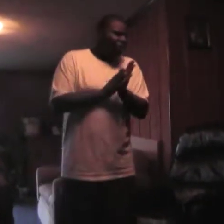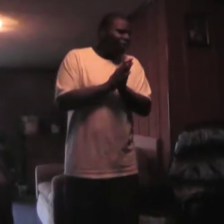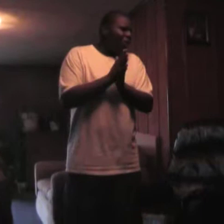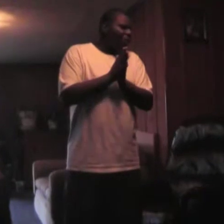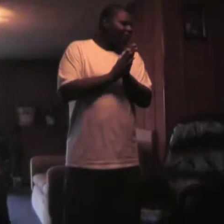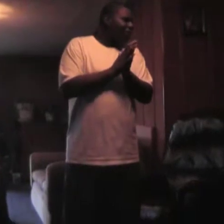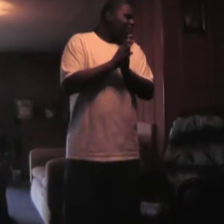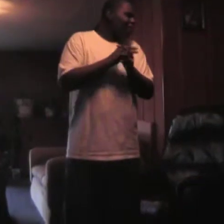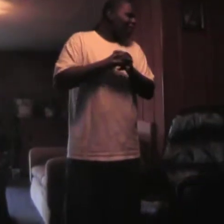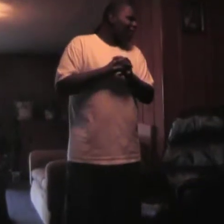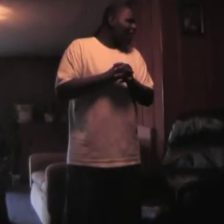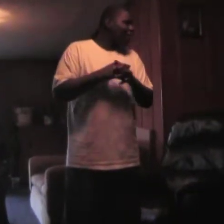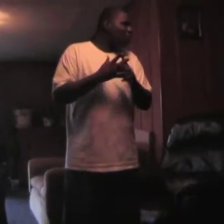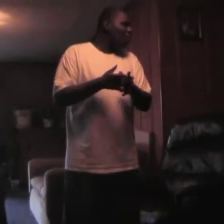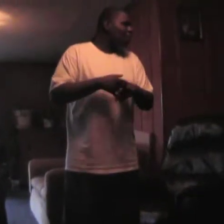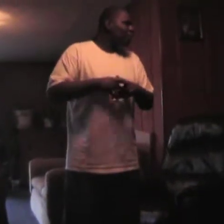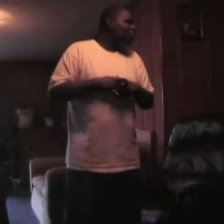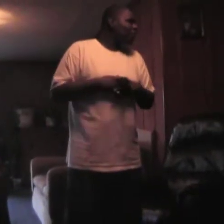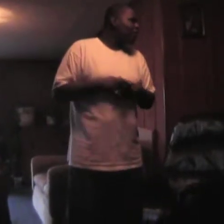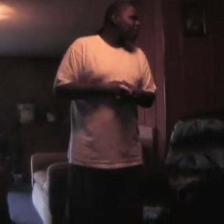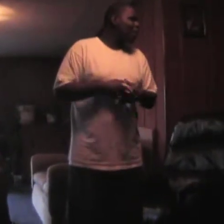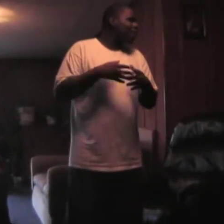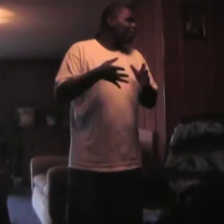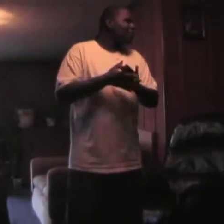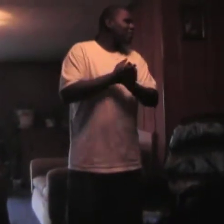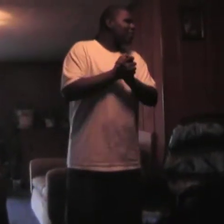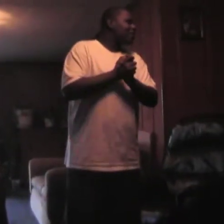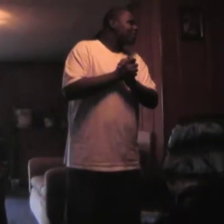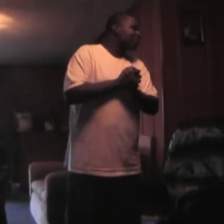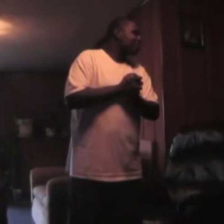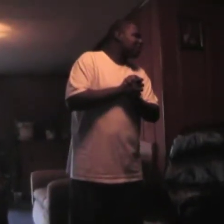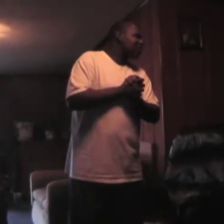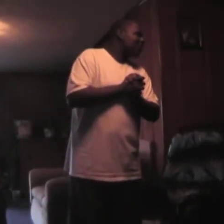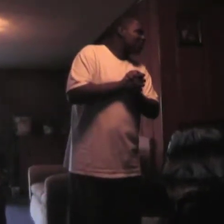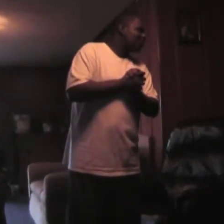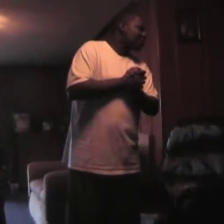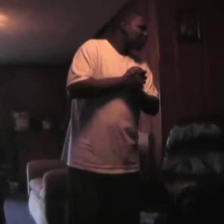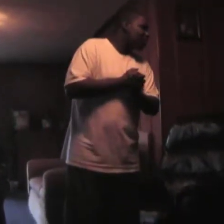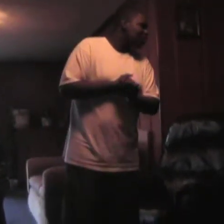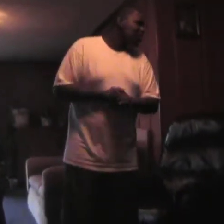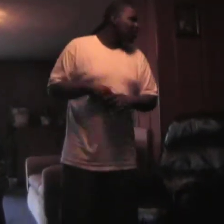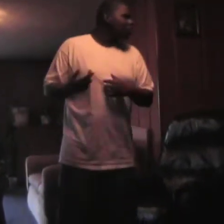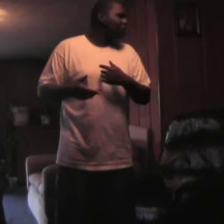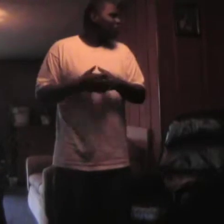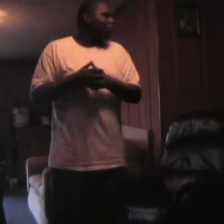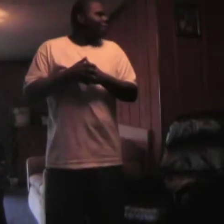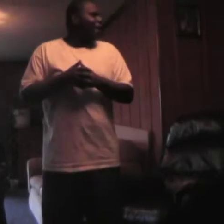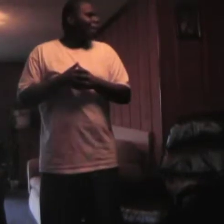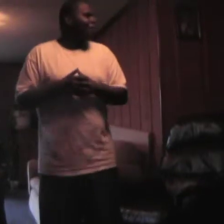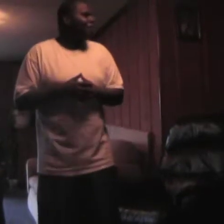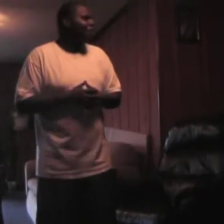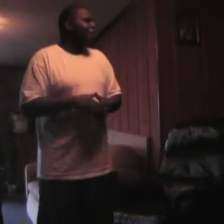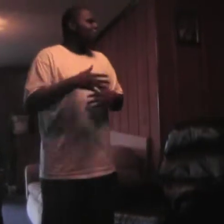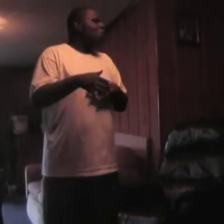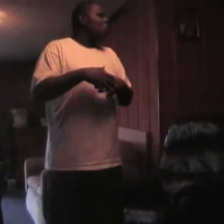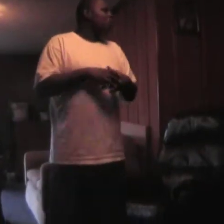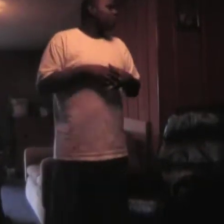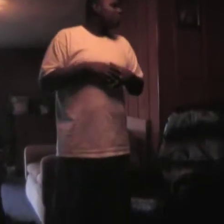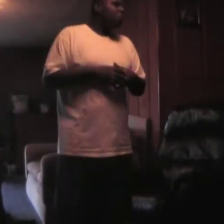almost done? matter of fact, you won't know this. I can be the best man since Ludacris. Because you know about me. Ludacris. what we've been